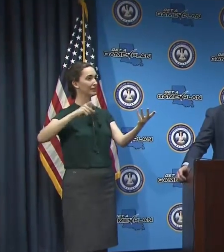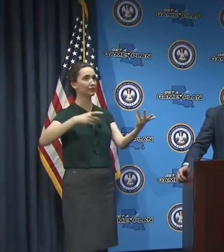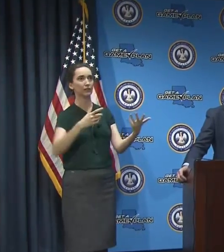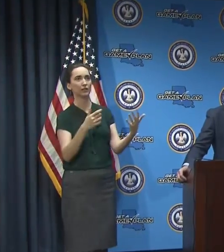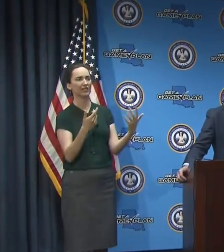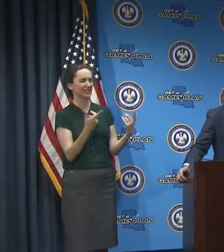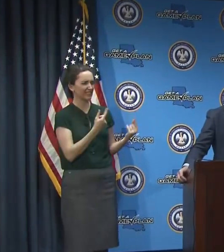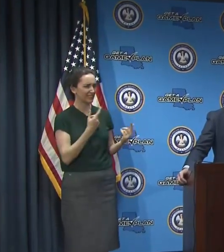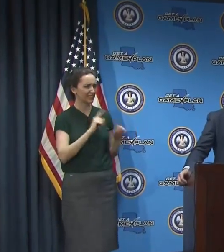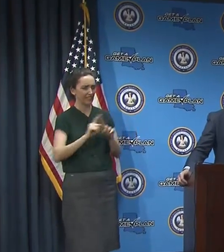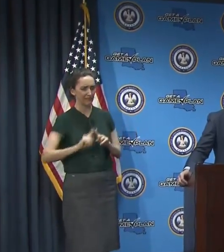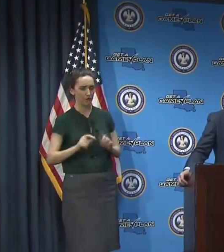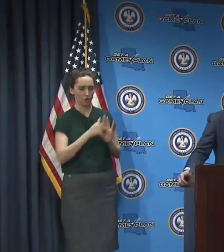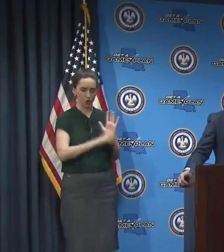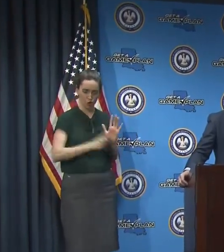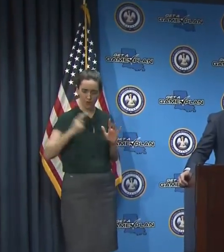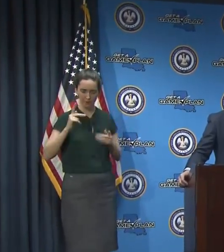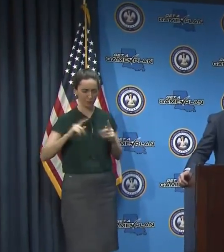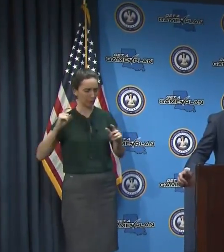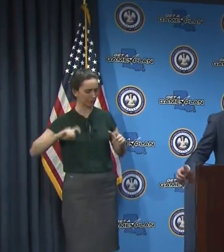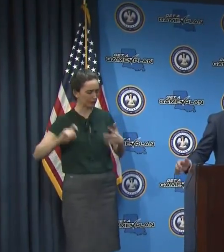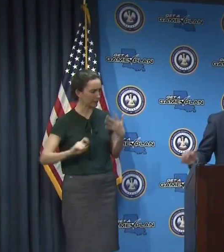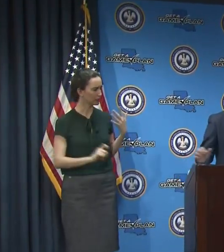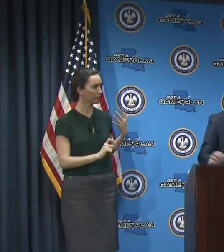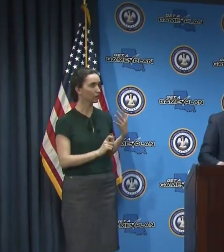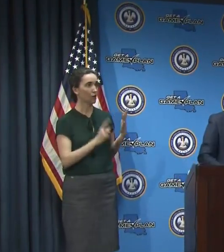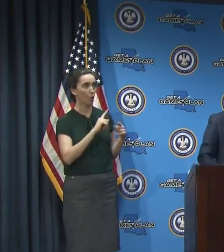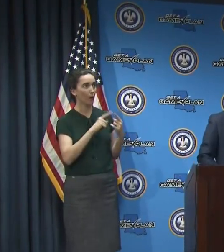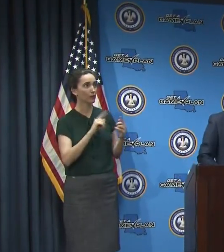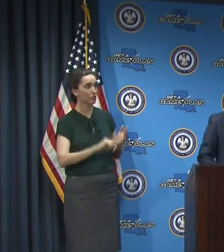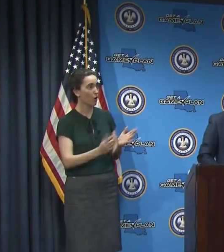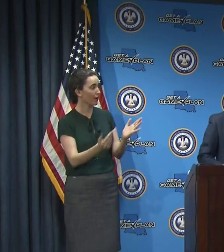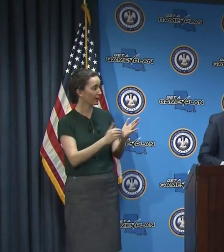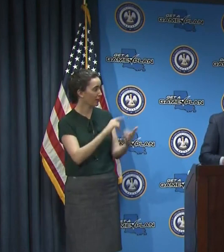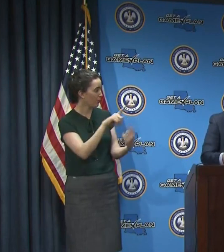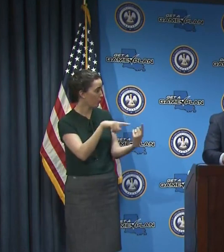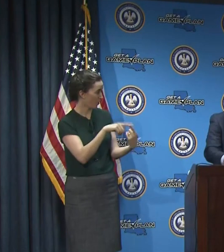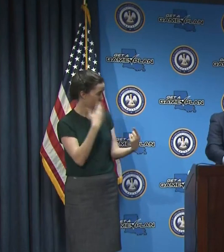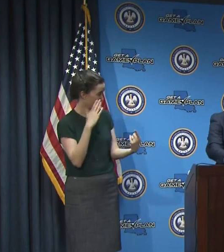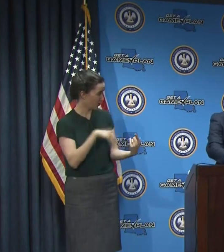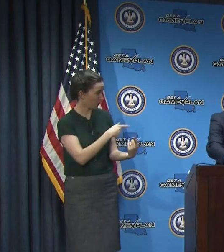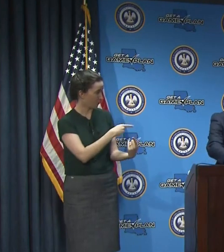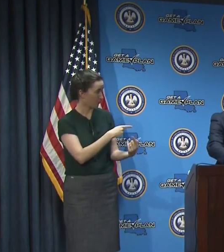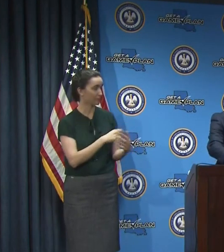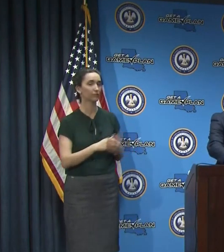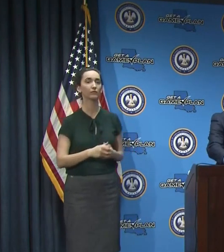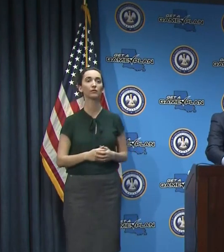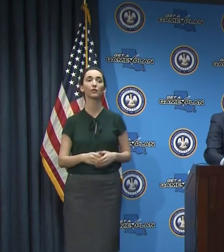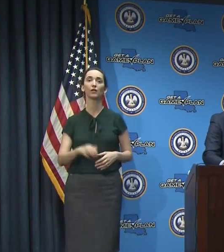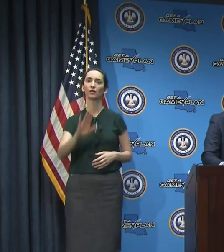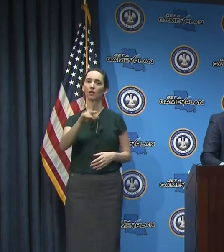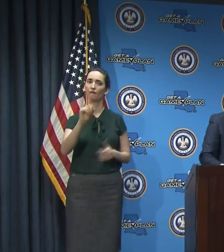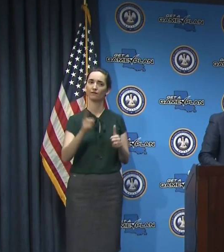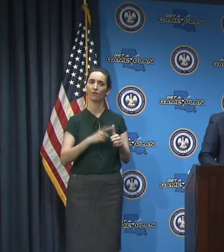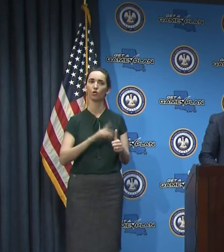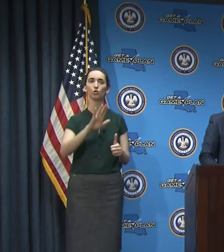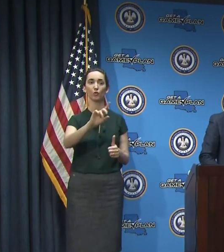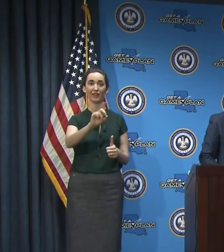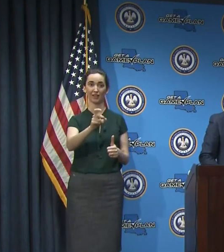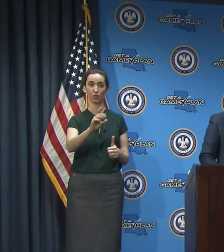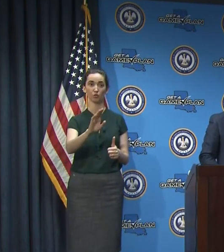procedures will be able to be resumed? First of all, I'm sorry about the diagnosis diagnosis.